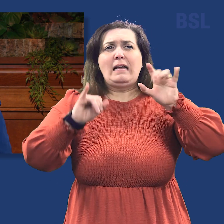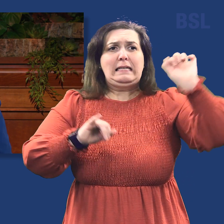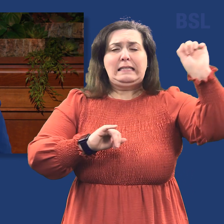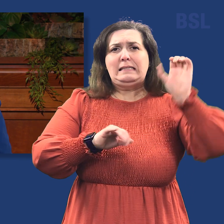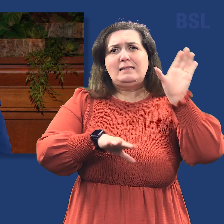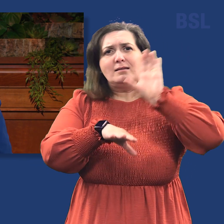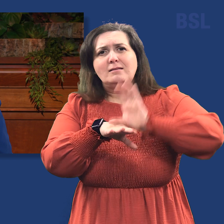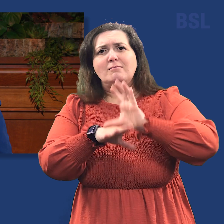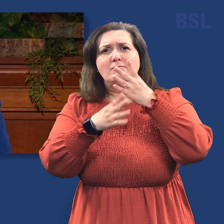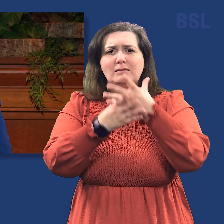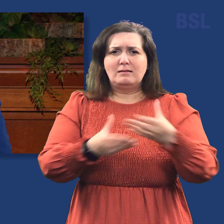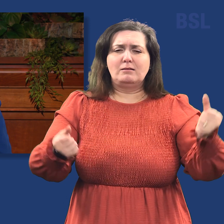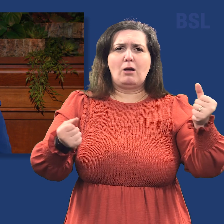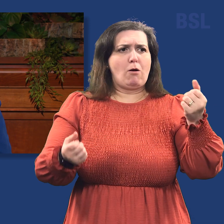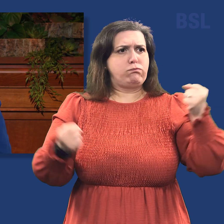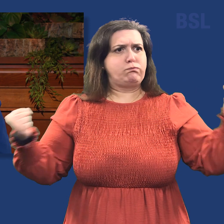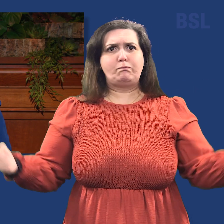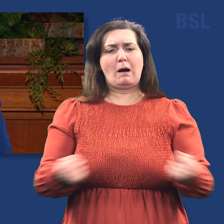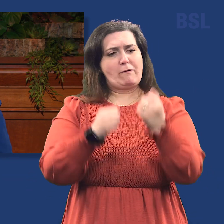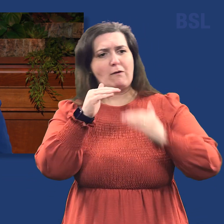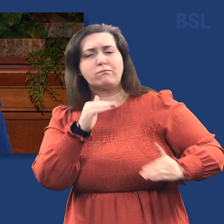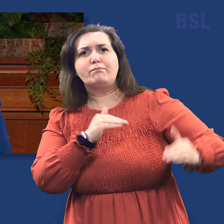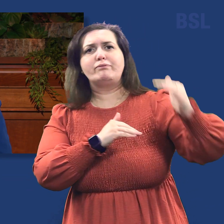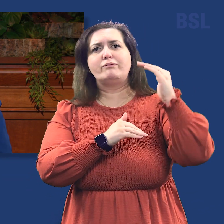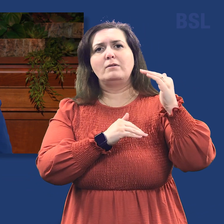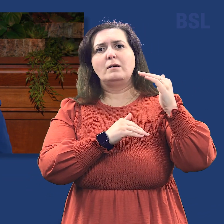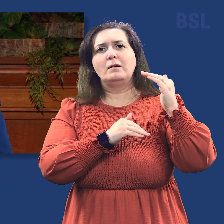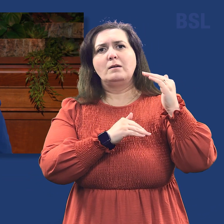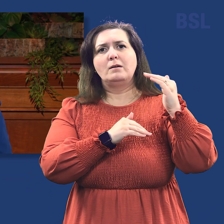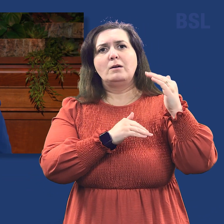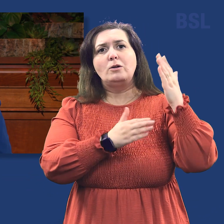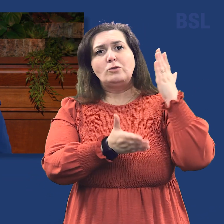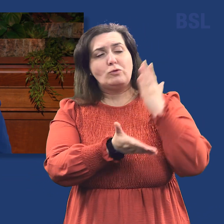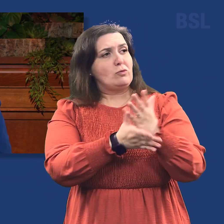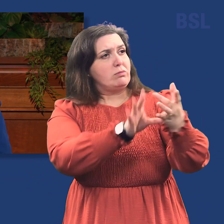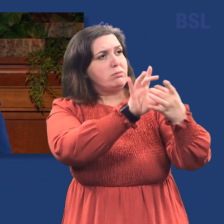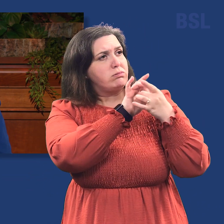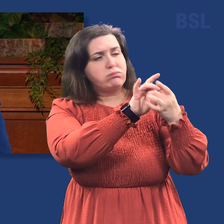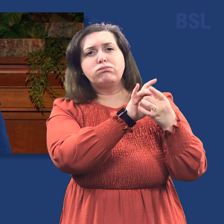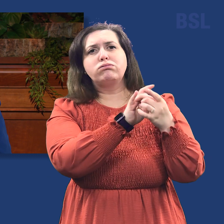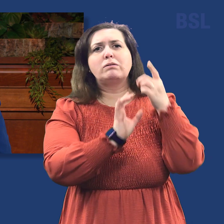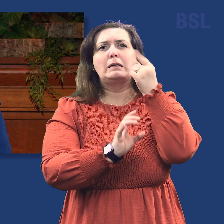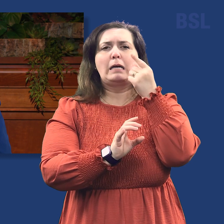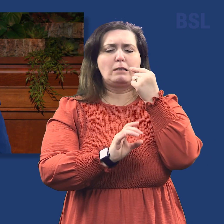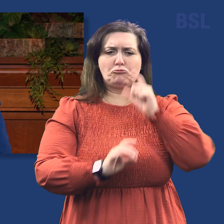healing are mightier than all. Truly, yoked to the Savior, we can say with confidence,